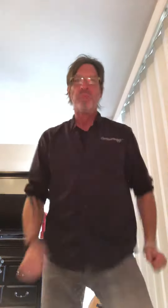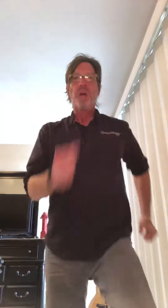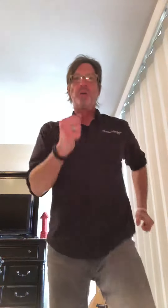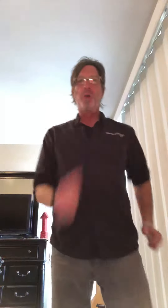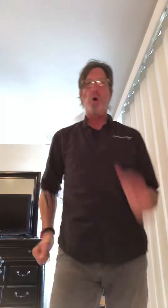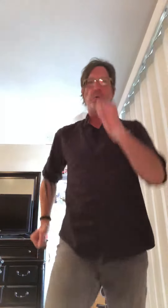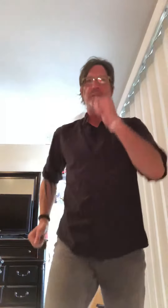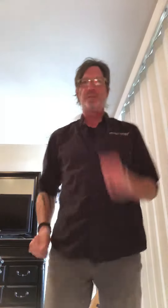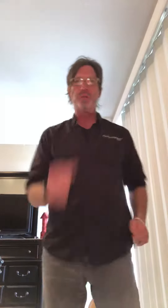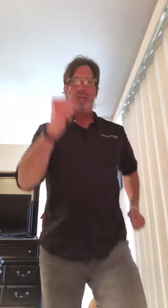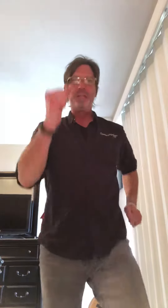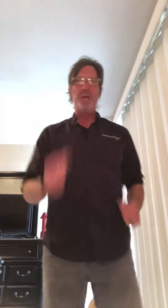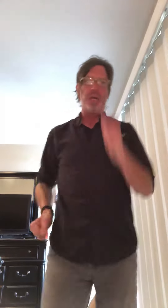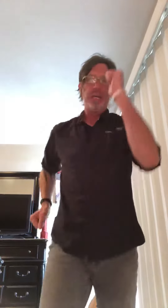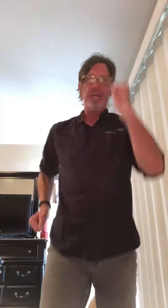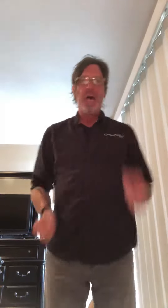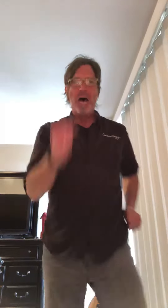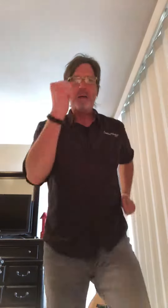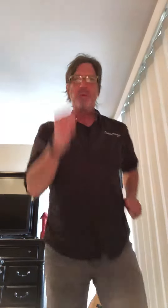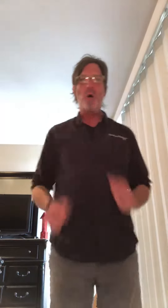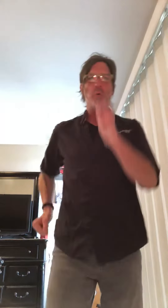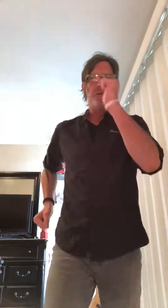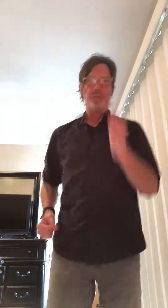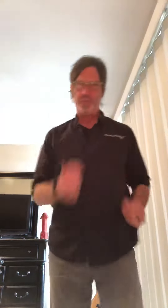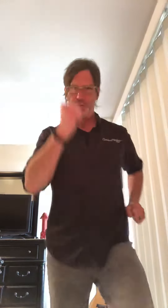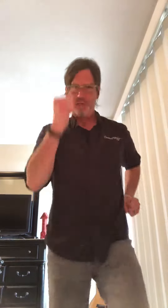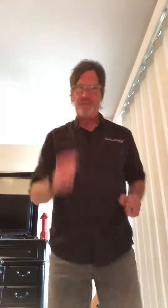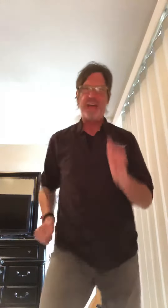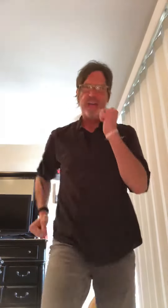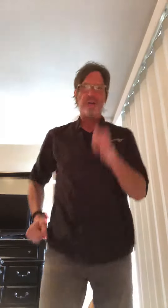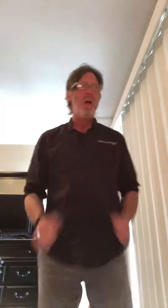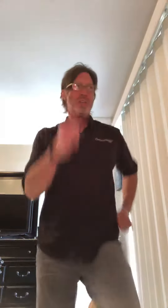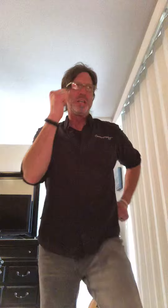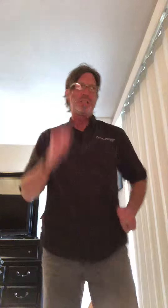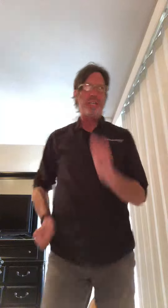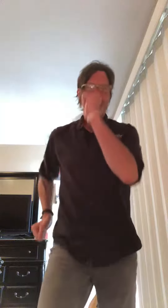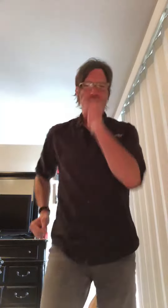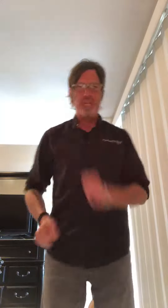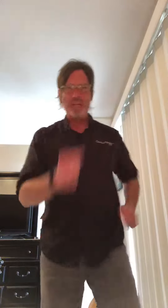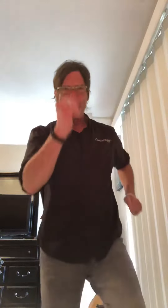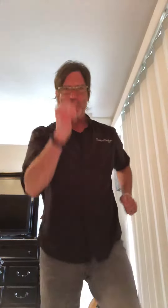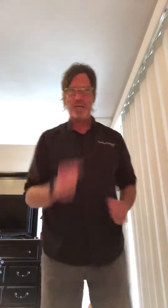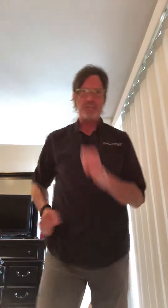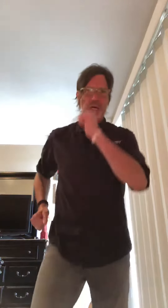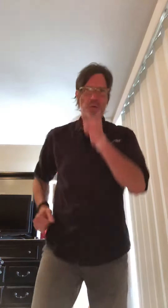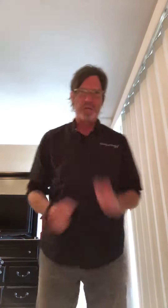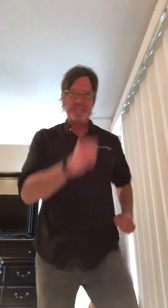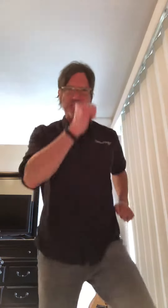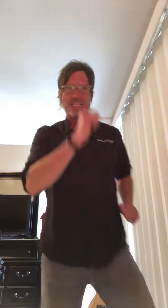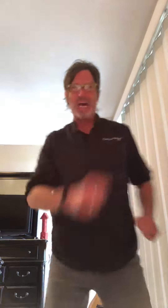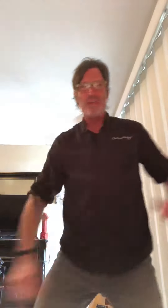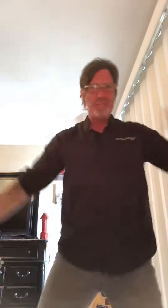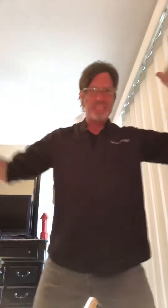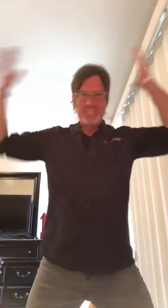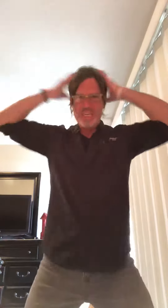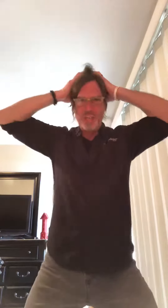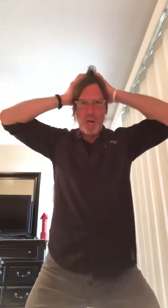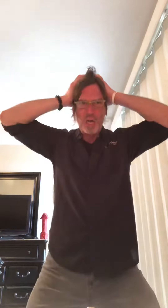going to Kentucky, I'm going to the fair to see the senorita with the diamonds in her